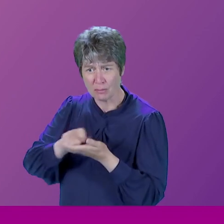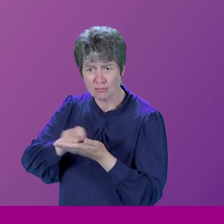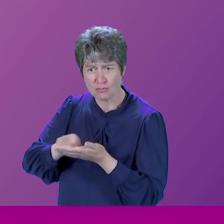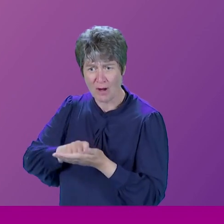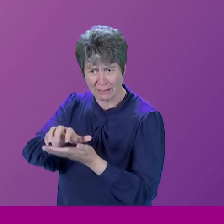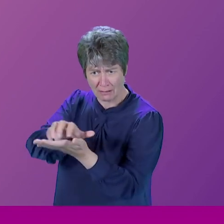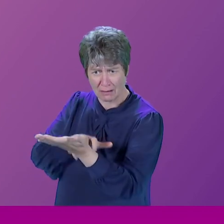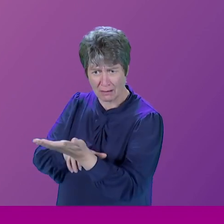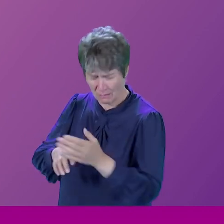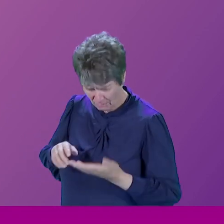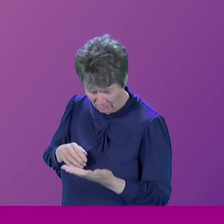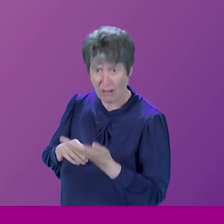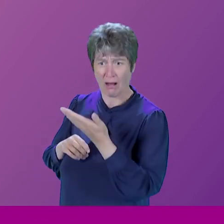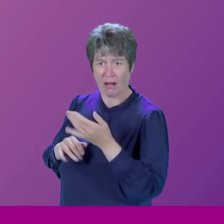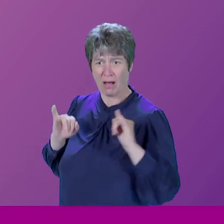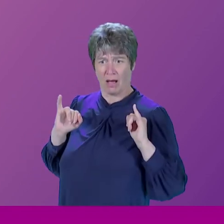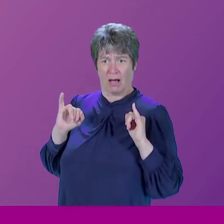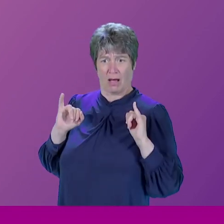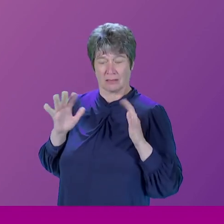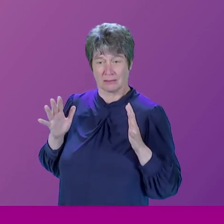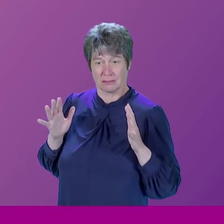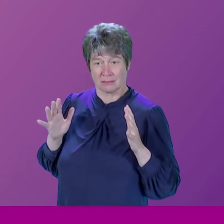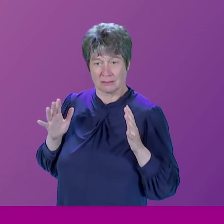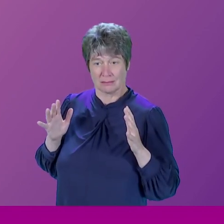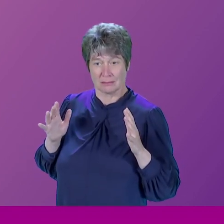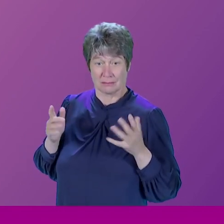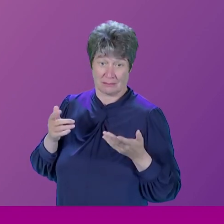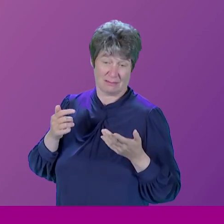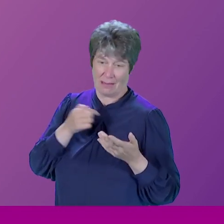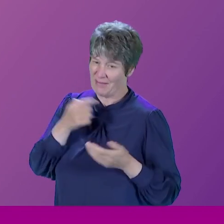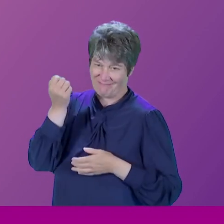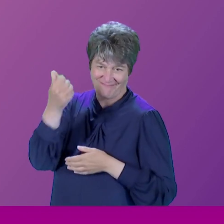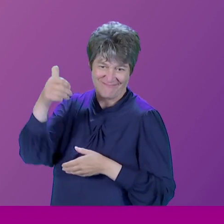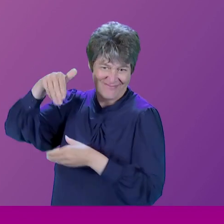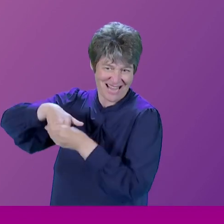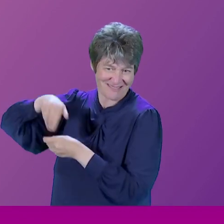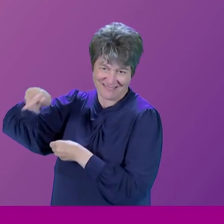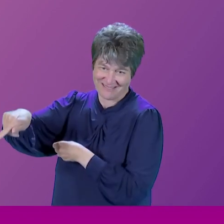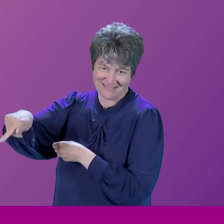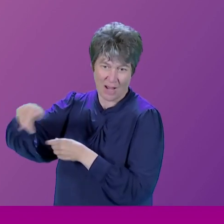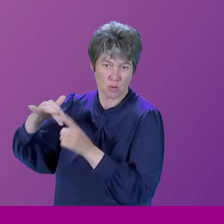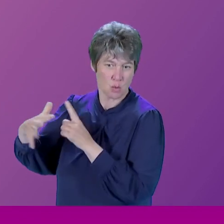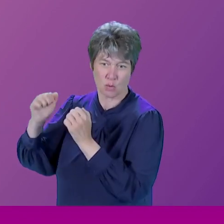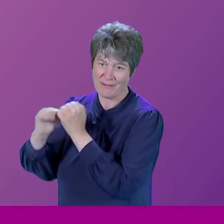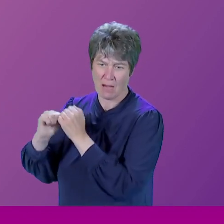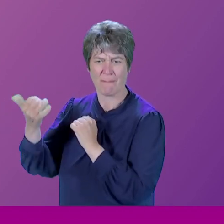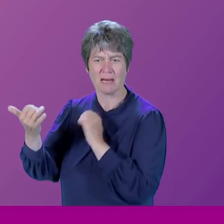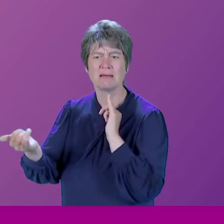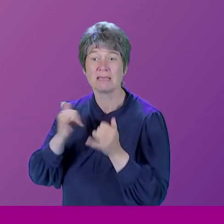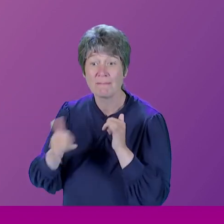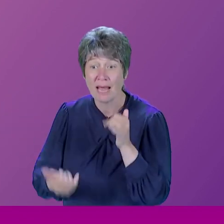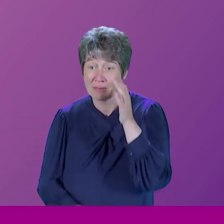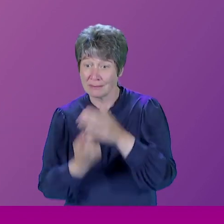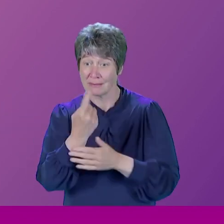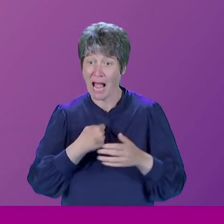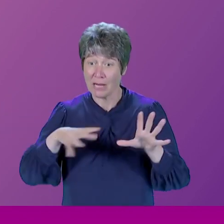I'm not in social media at all, but I do notice that every now and again, I get a rather sort of vicious email, maybe about one of my programmes. And